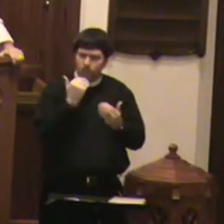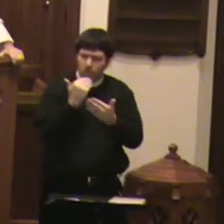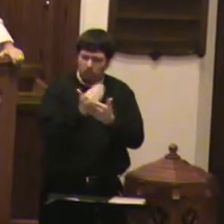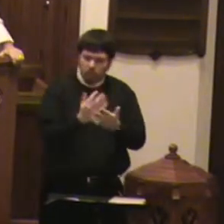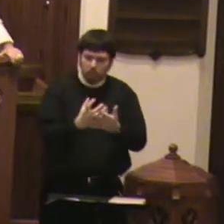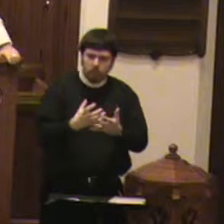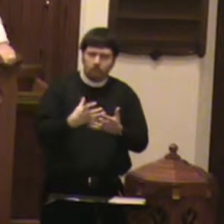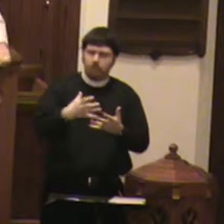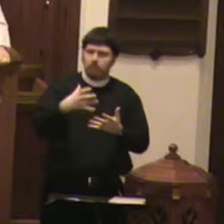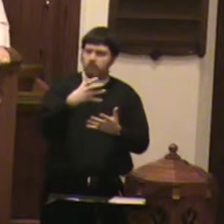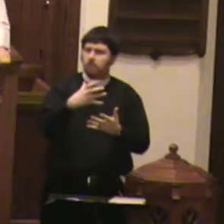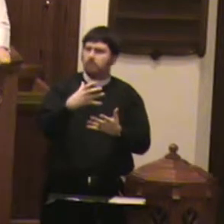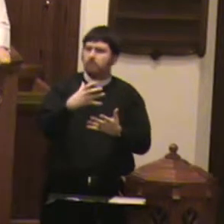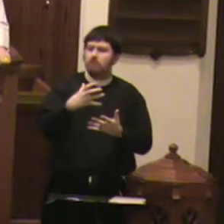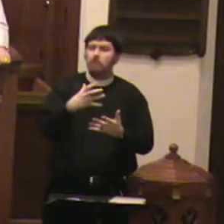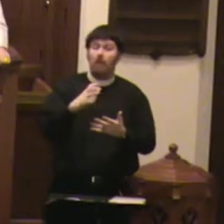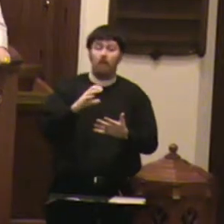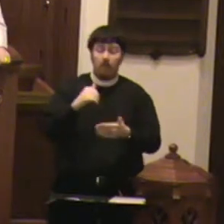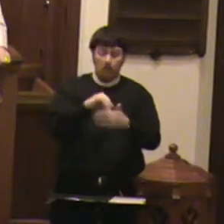In our troubled world these days,